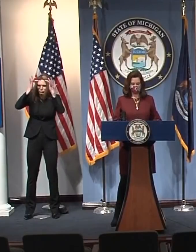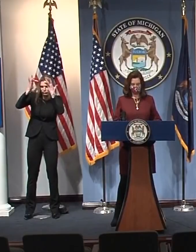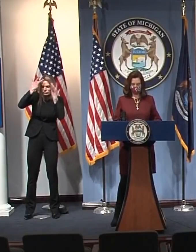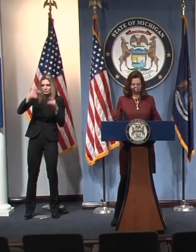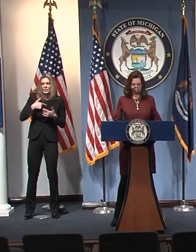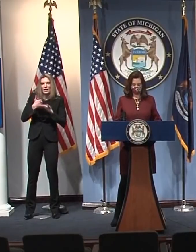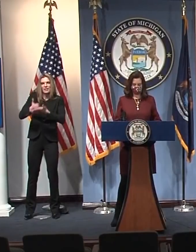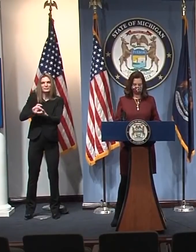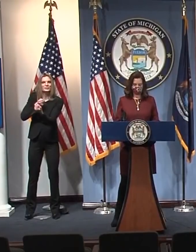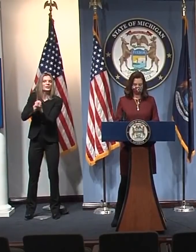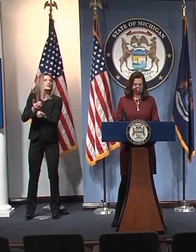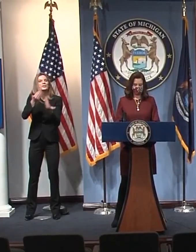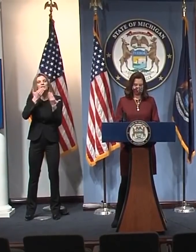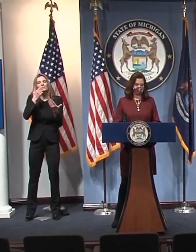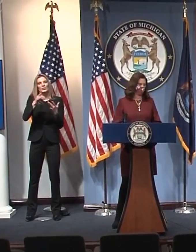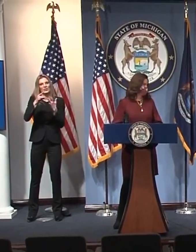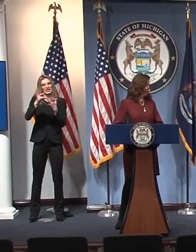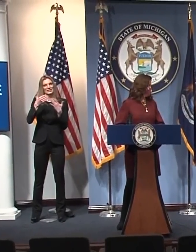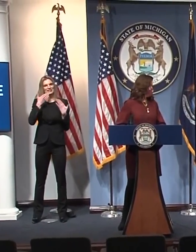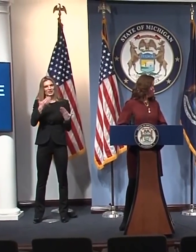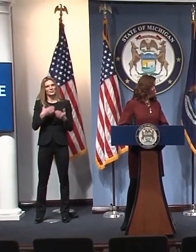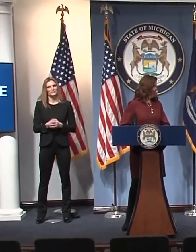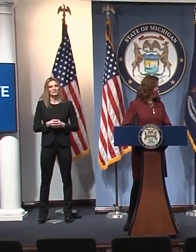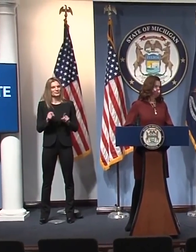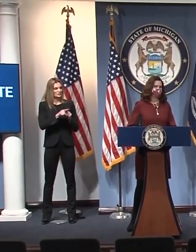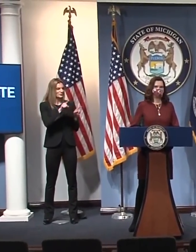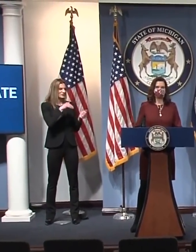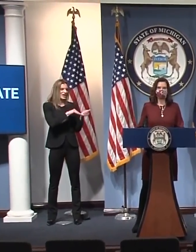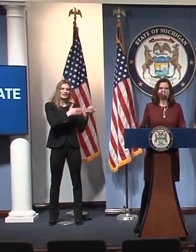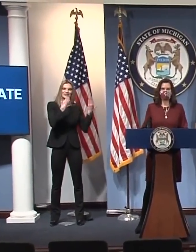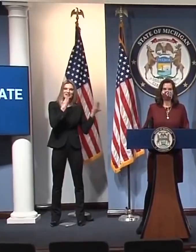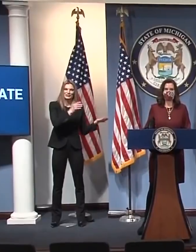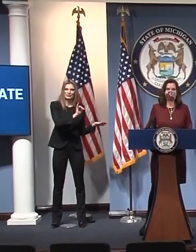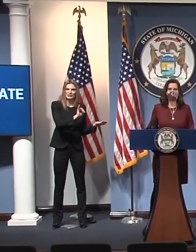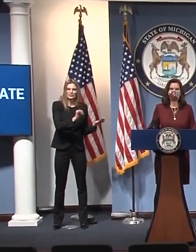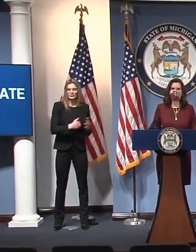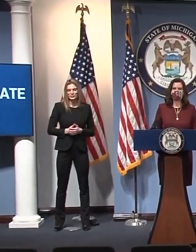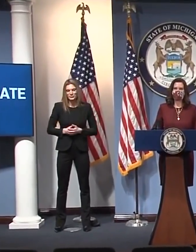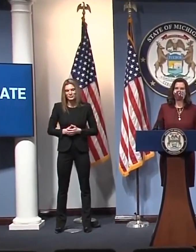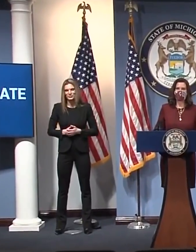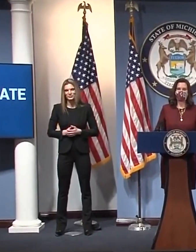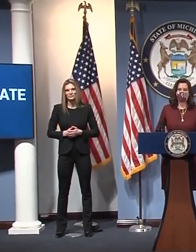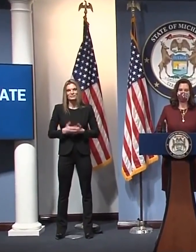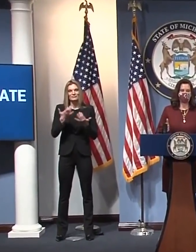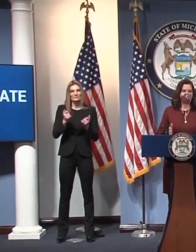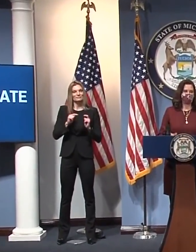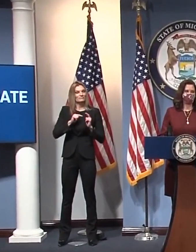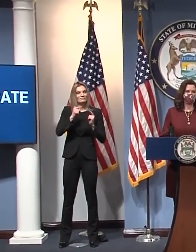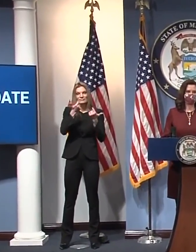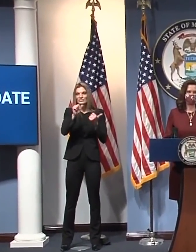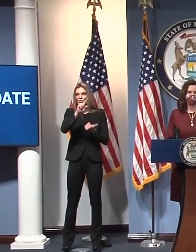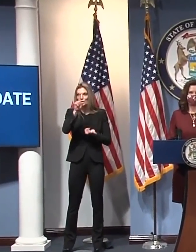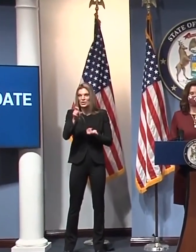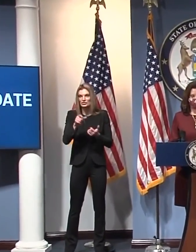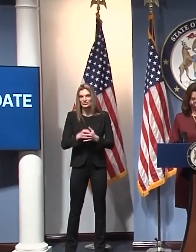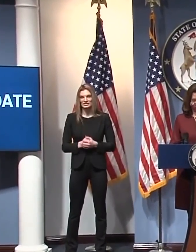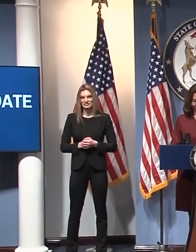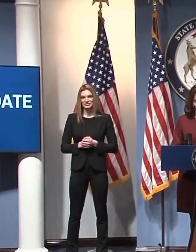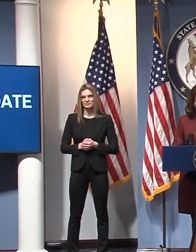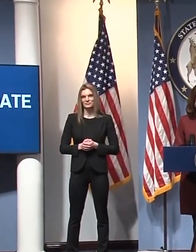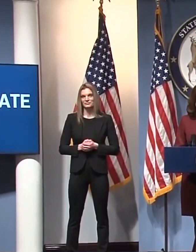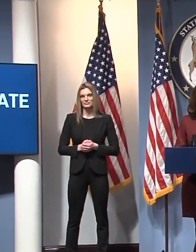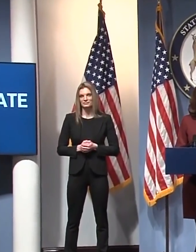together. So thank you for leading that effort. And of course, Dr. J, always good to spend some time with you. With that, happy to open it up for some questions.